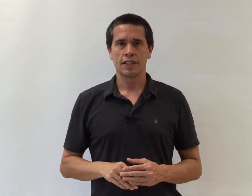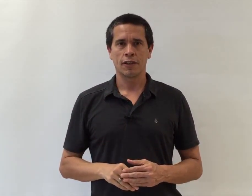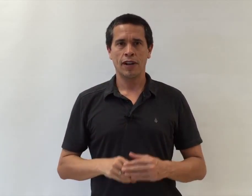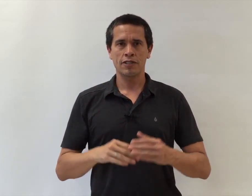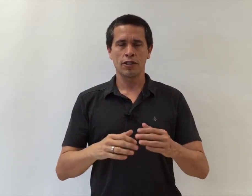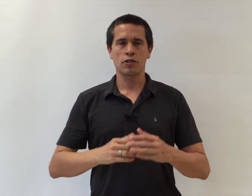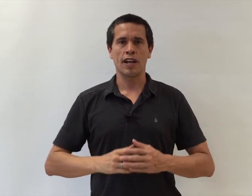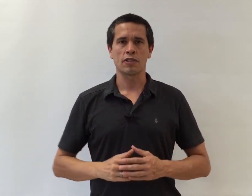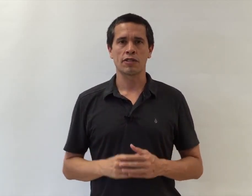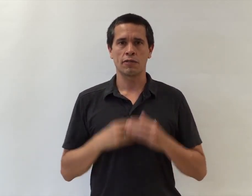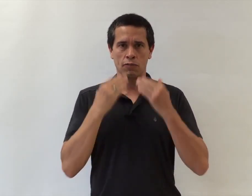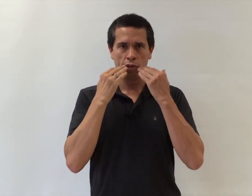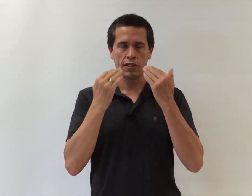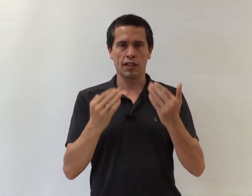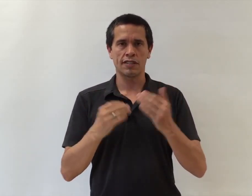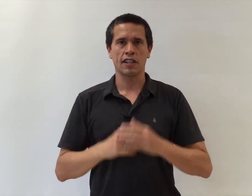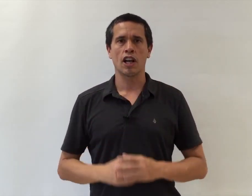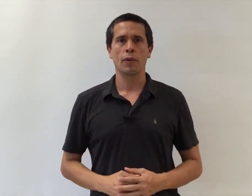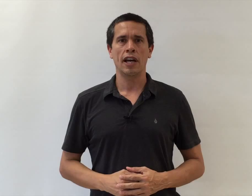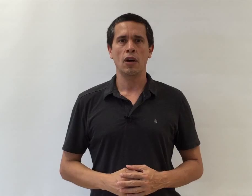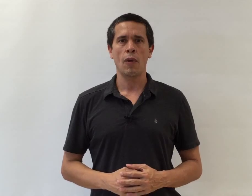All right. So let's try it. So with the tongue sticking all the way out,